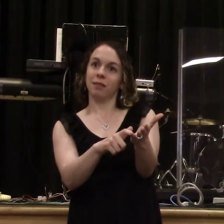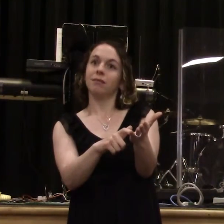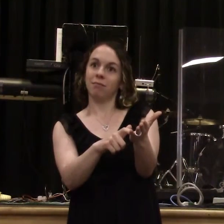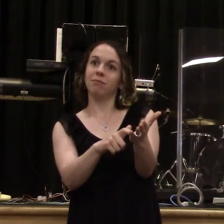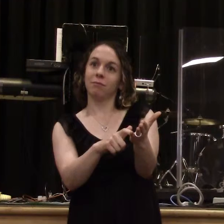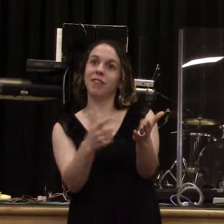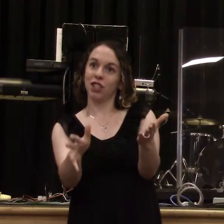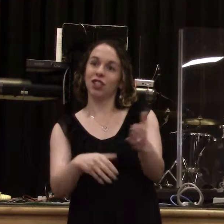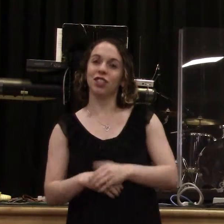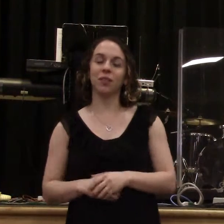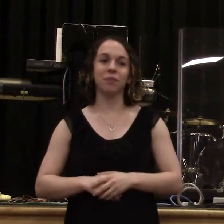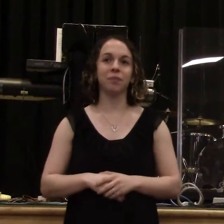what an introduction.